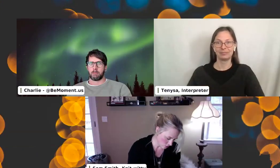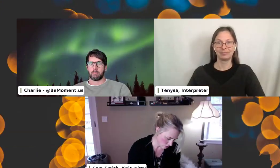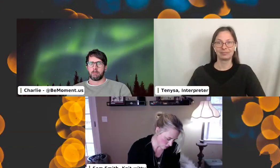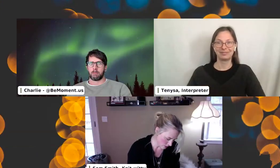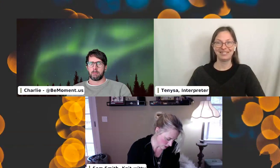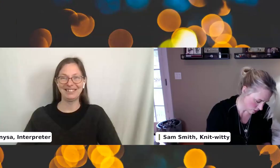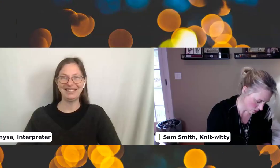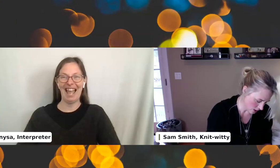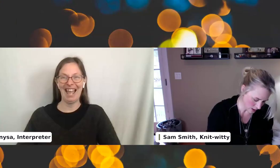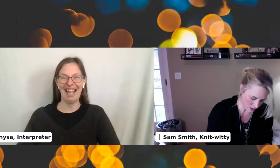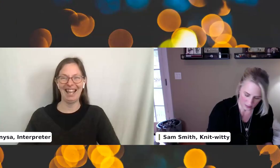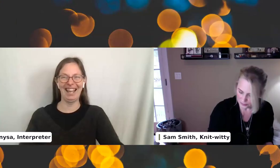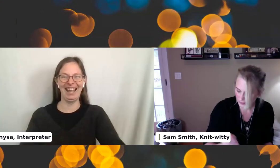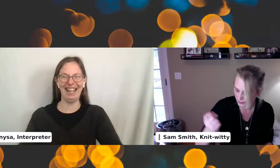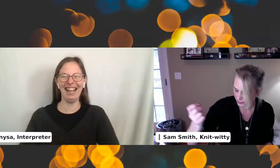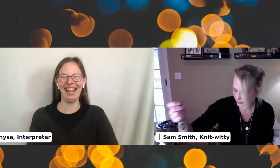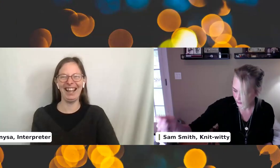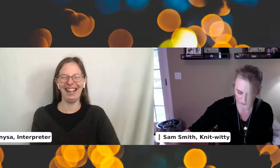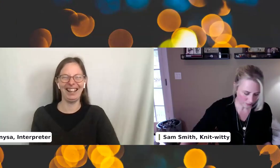So I'm going to unhook it.